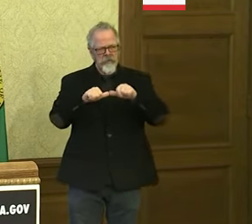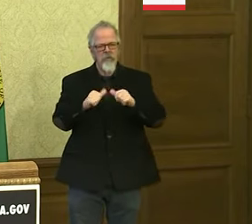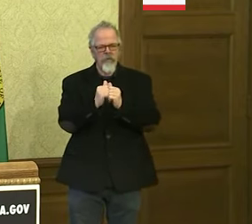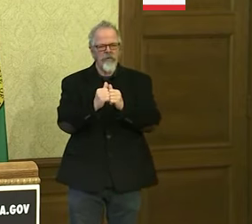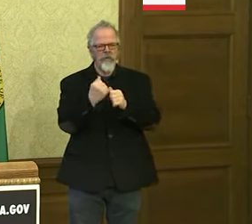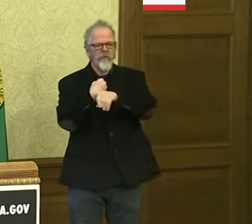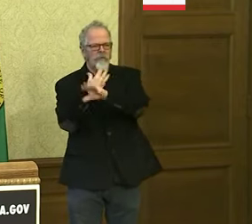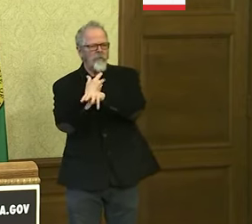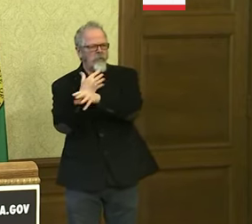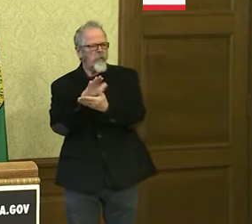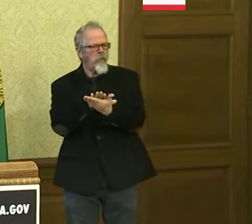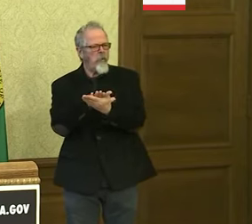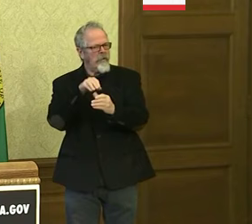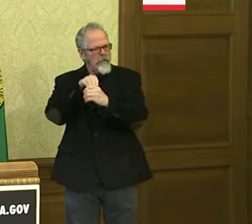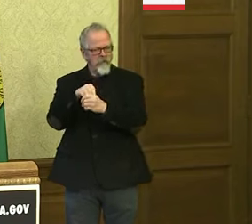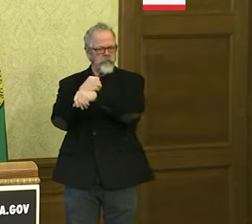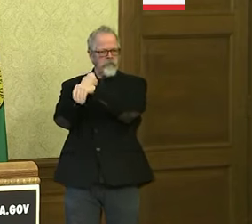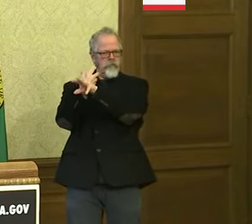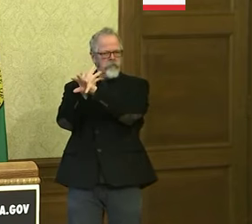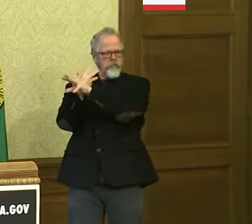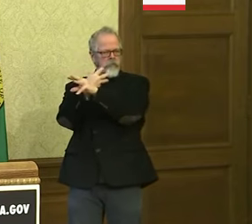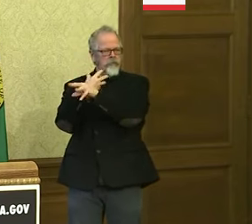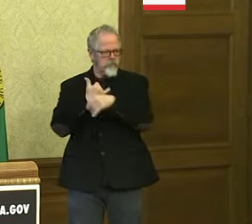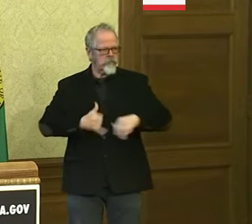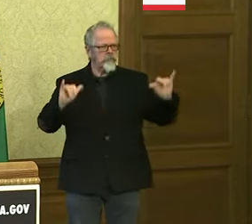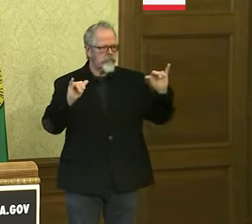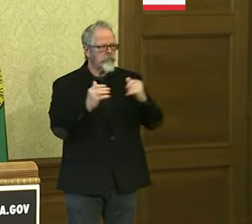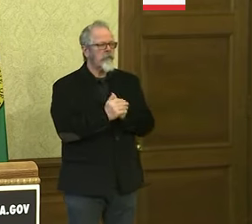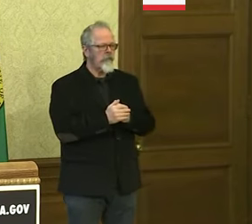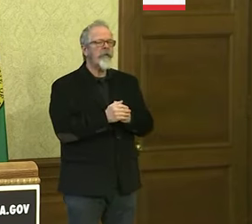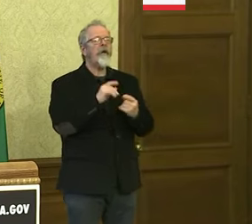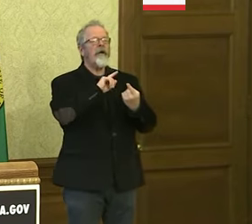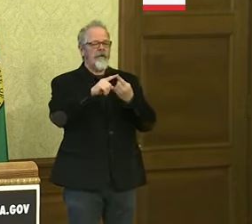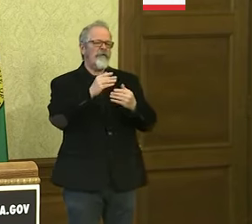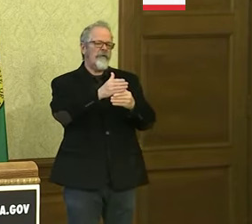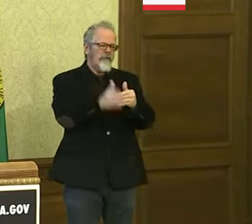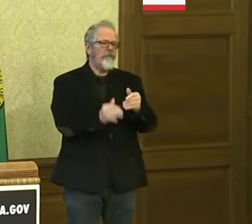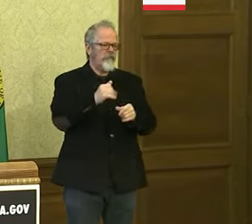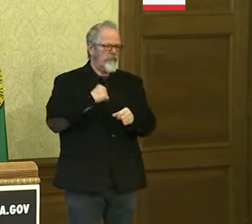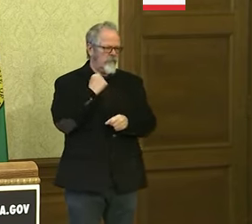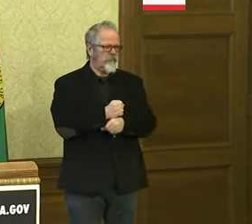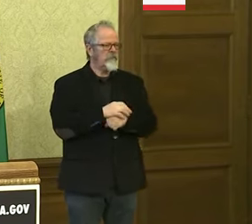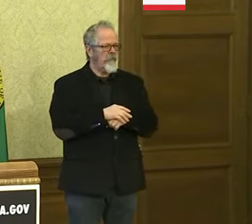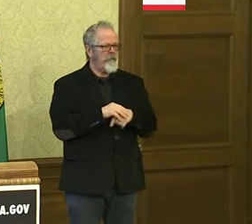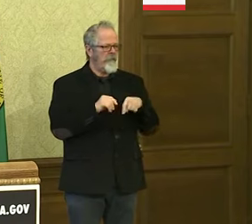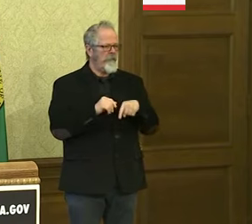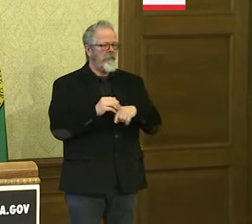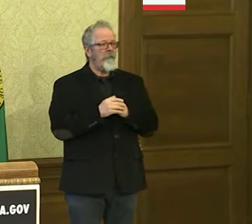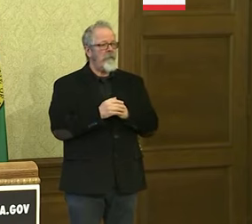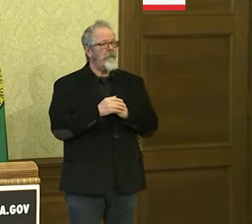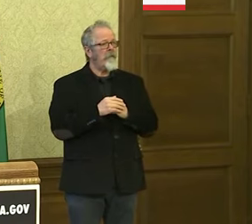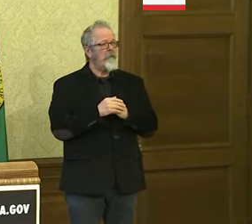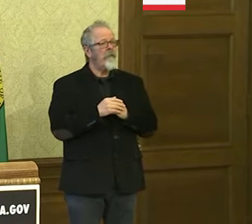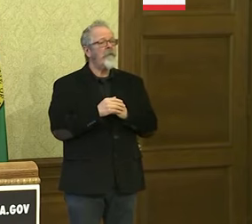that in order to give us a higher degree of confidence that we will suppress this pandemic, we simply